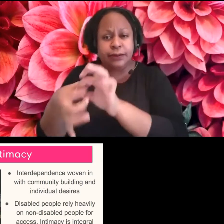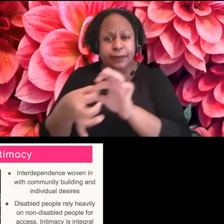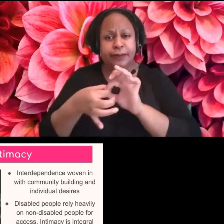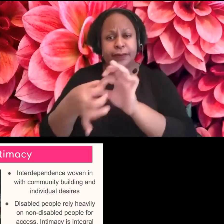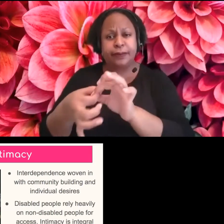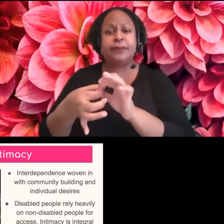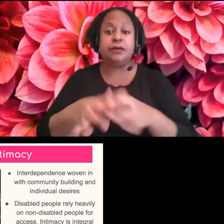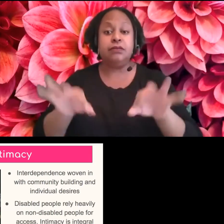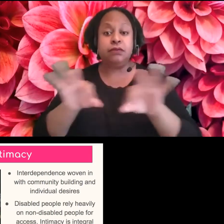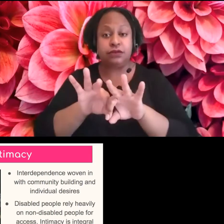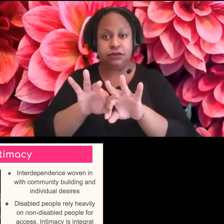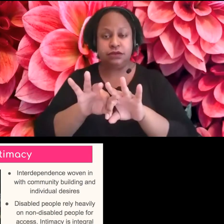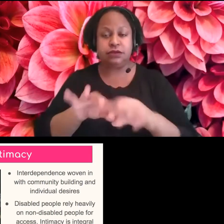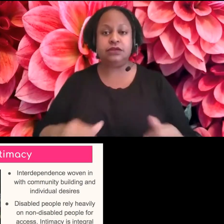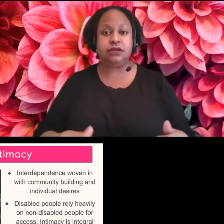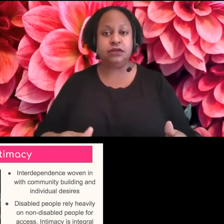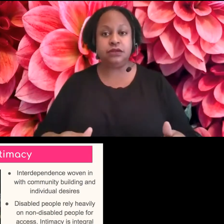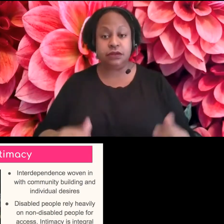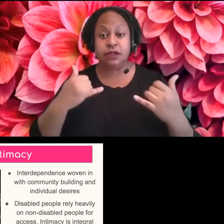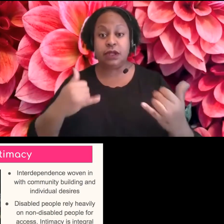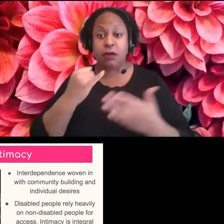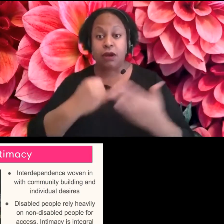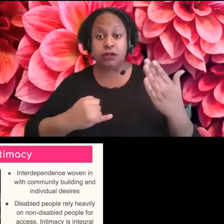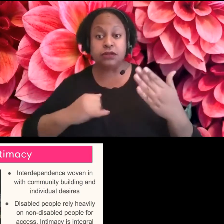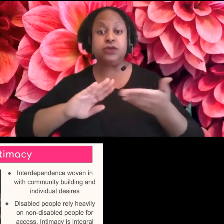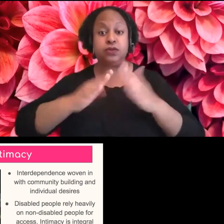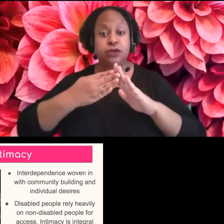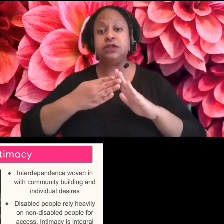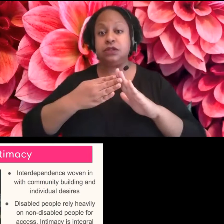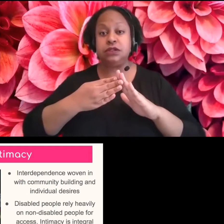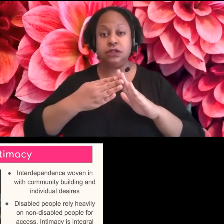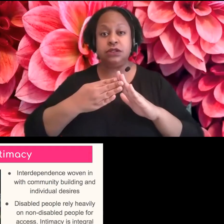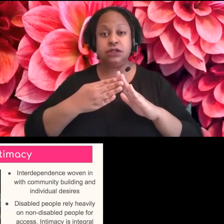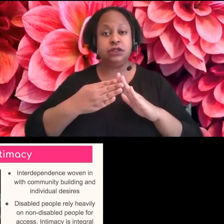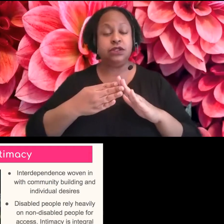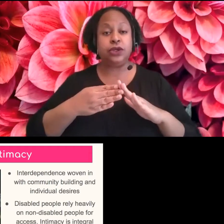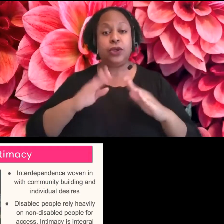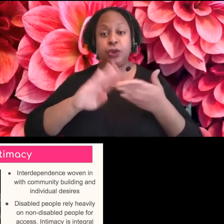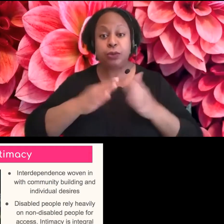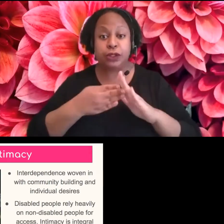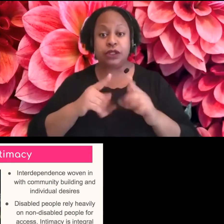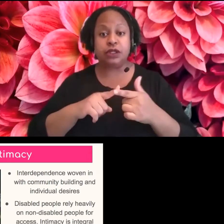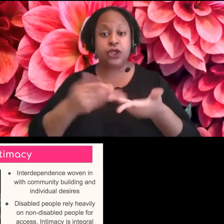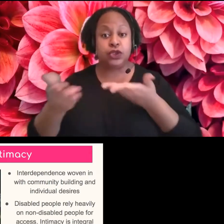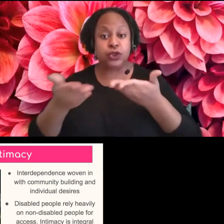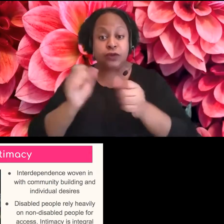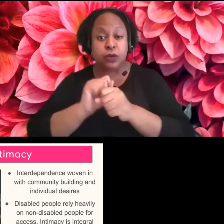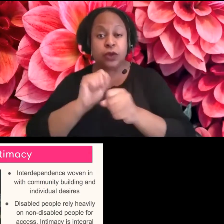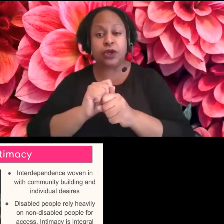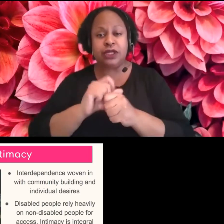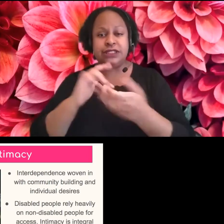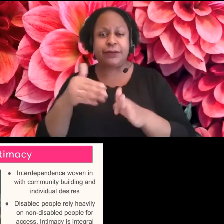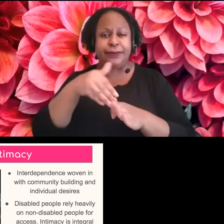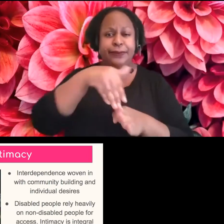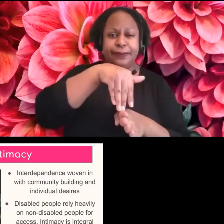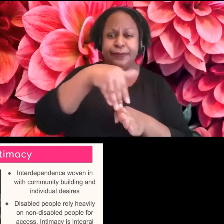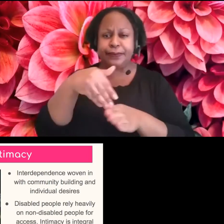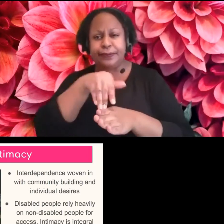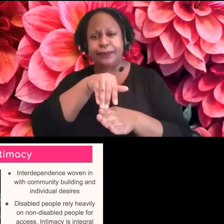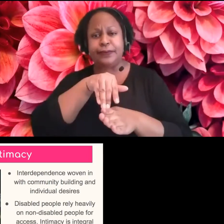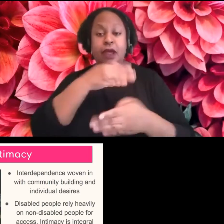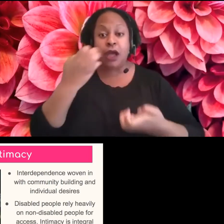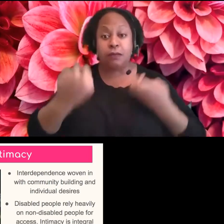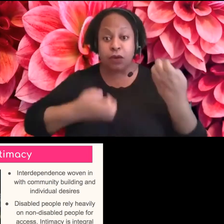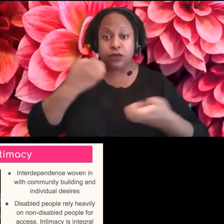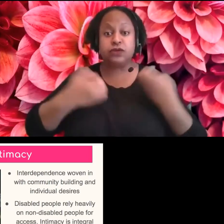Um, there's a lot of waffling in the arts community, any service work, um, about the levels of emotional involvement in labor we